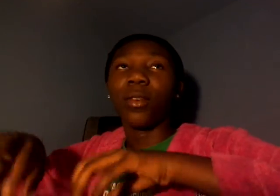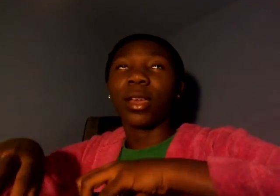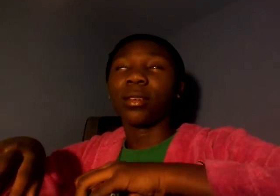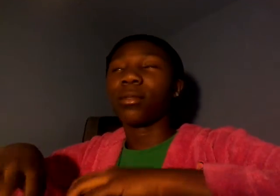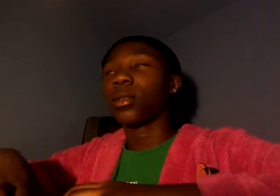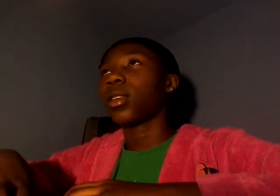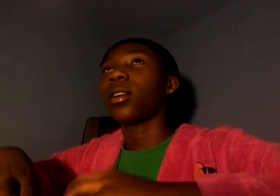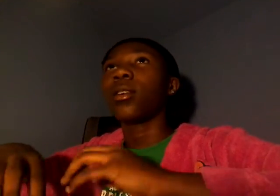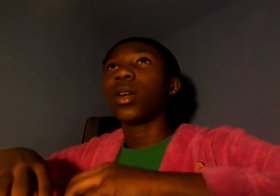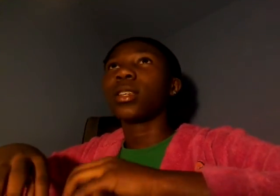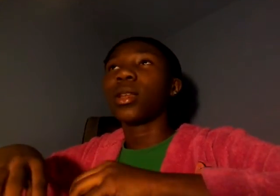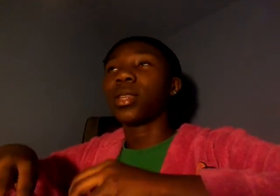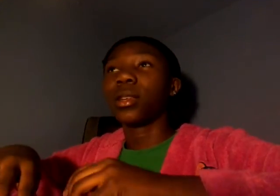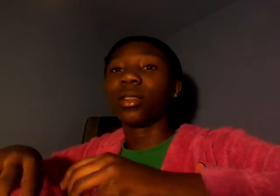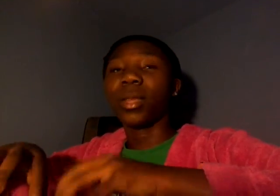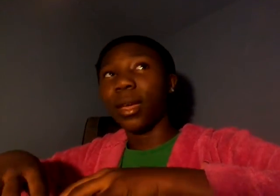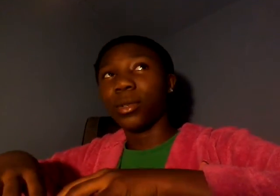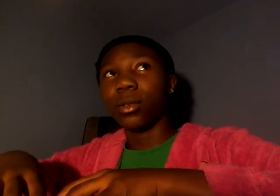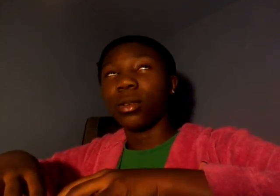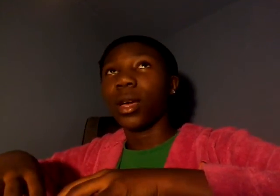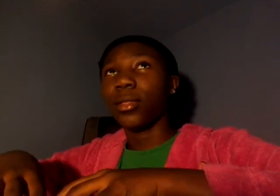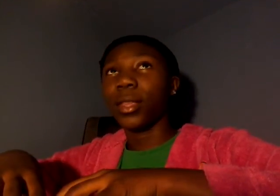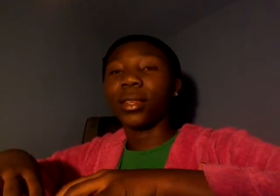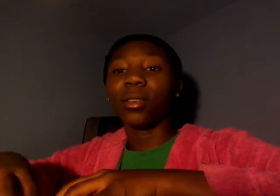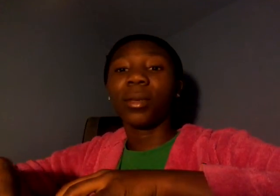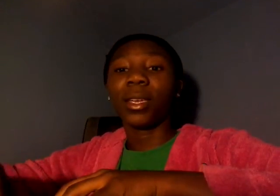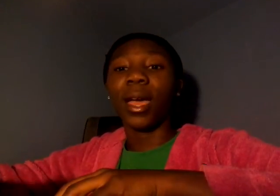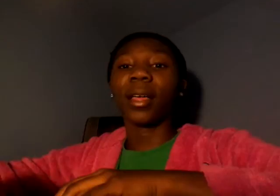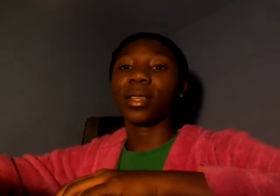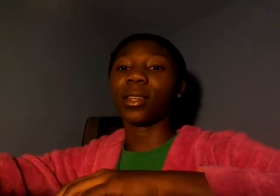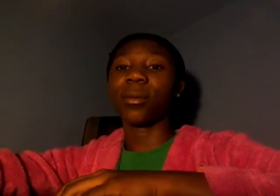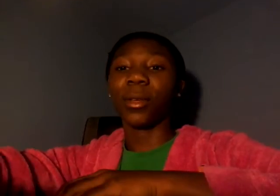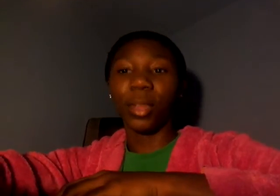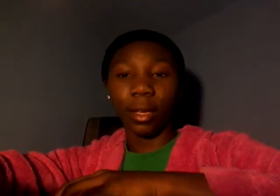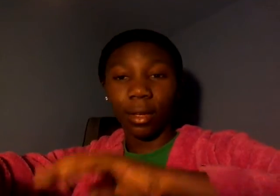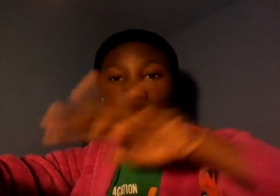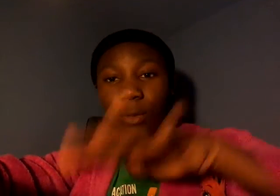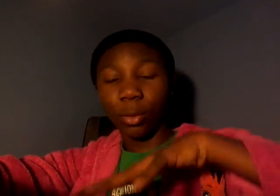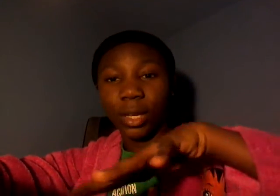friday friday saturday sunday is going to be games i think that's going to be yeah that's going to be my thing for the week